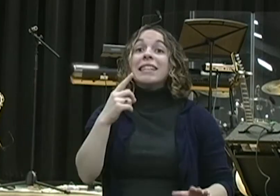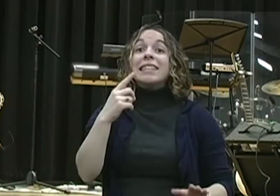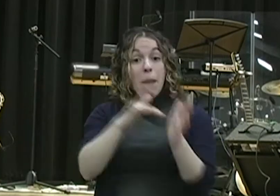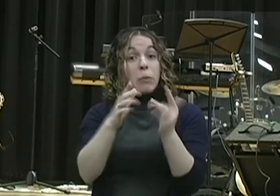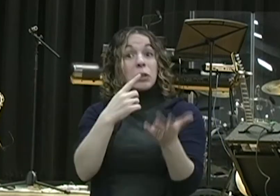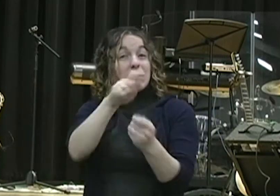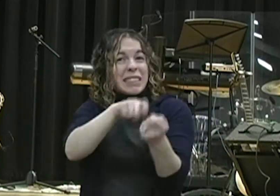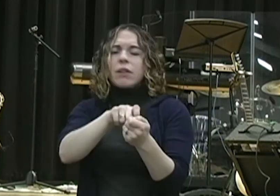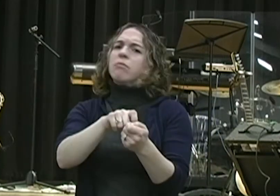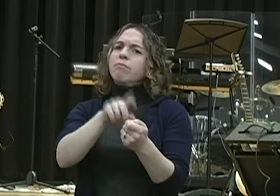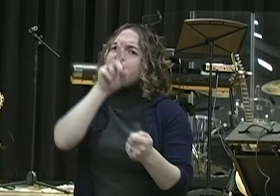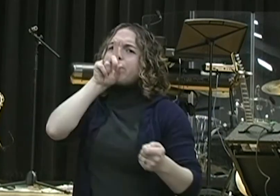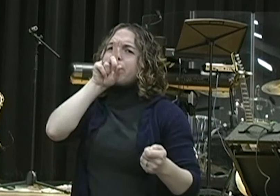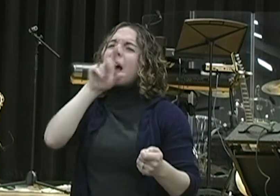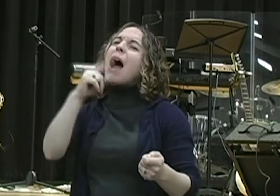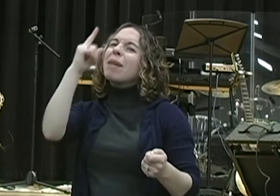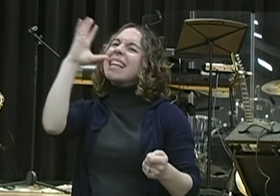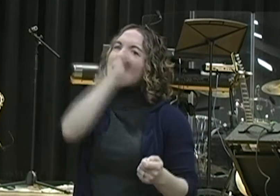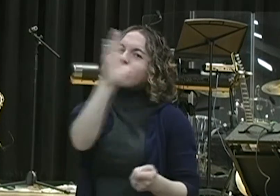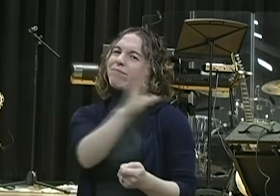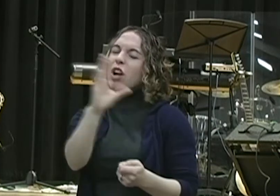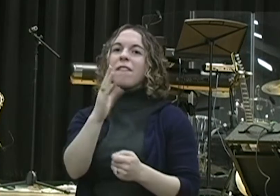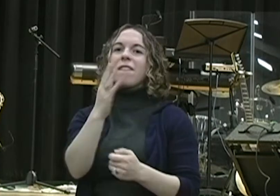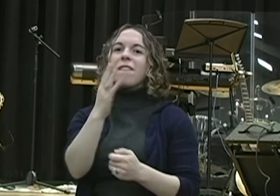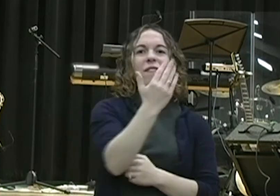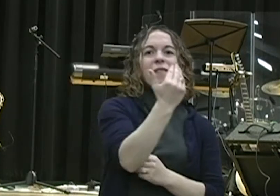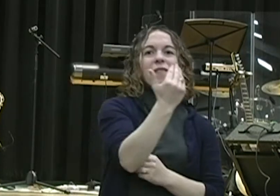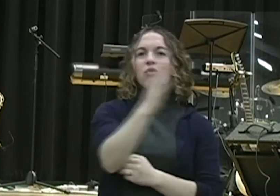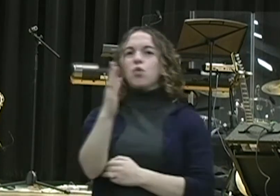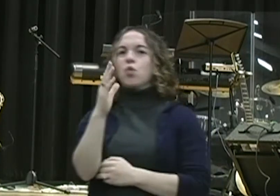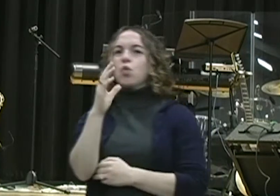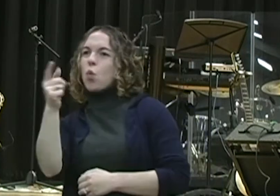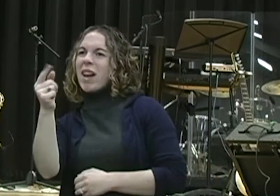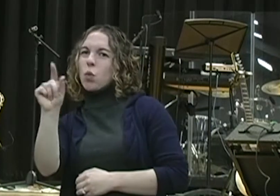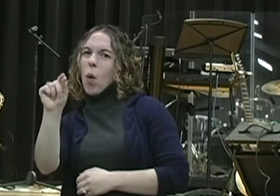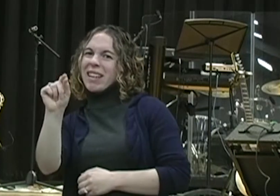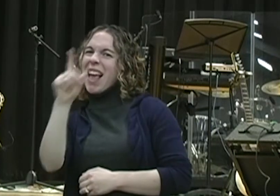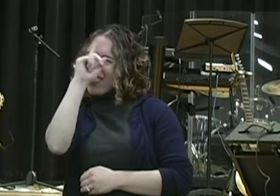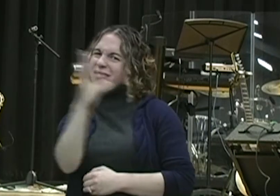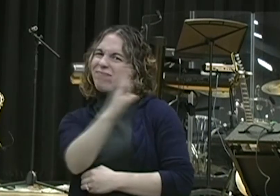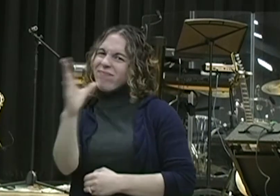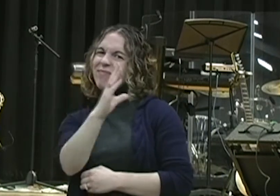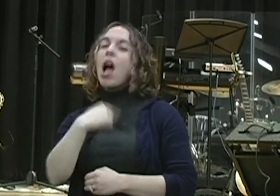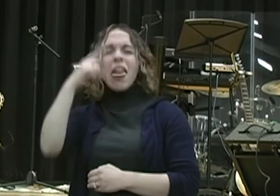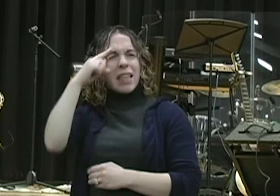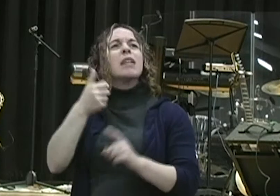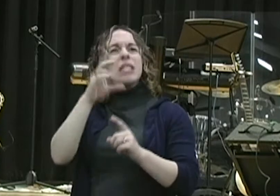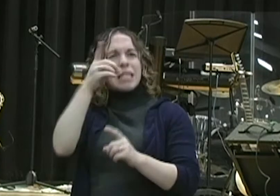between 15 and 20 years old. Okay? I think he was 17 years old. I think he was born on February 13th. No, I'm only kidding. Okay.